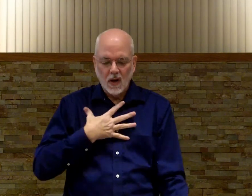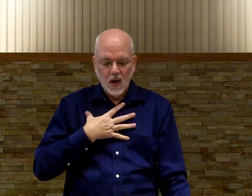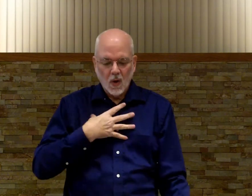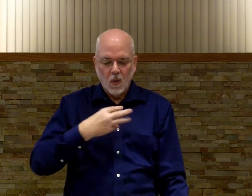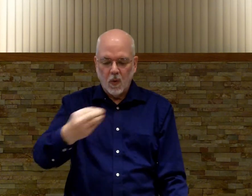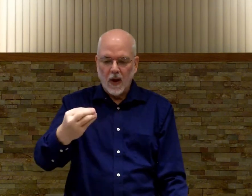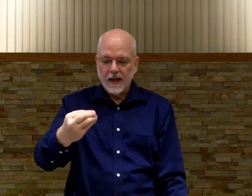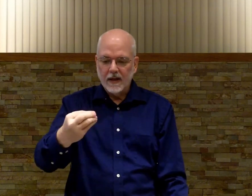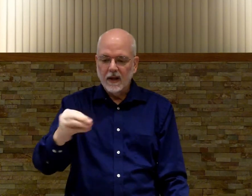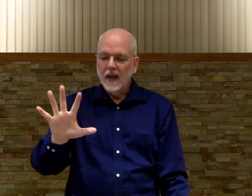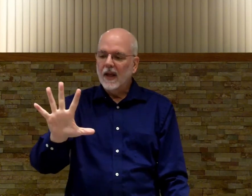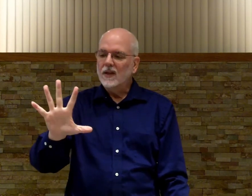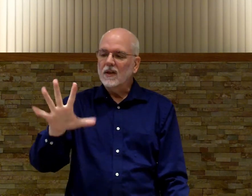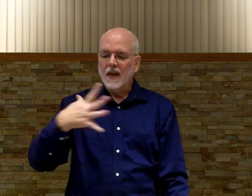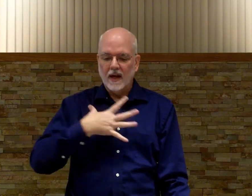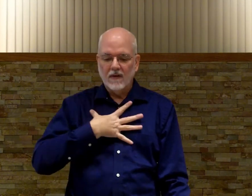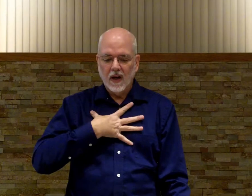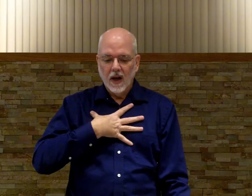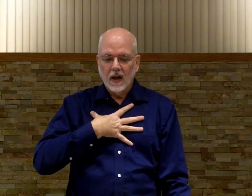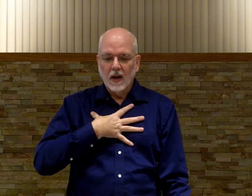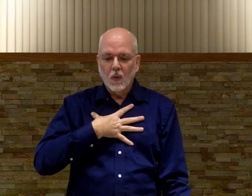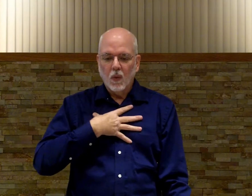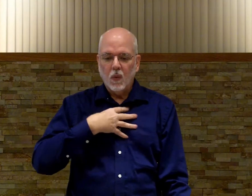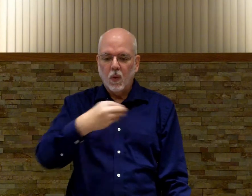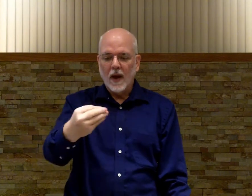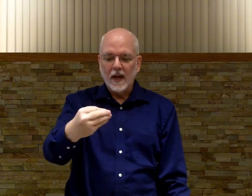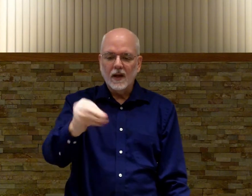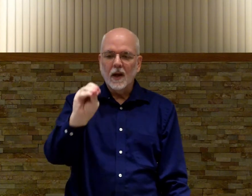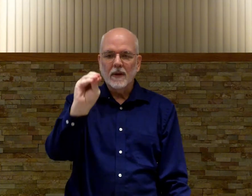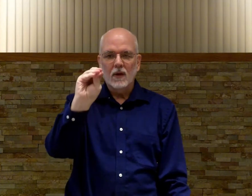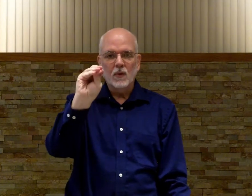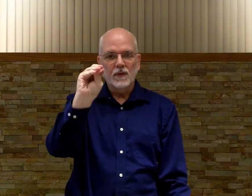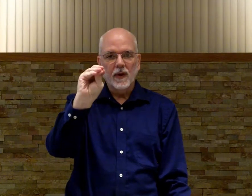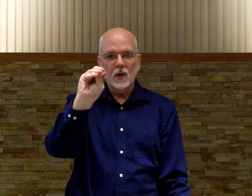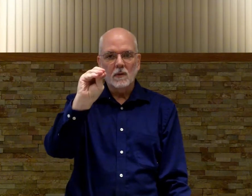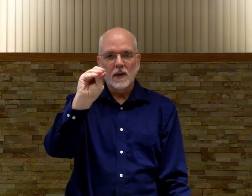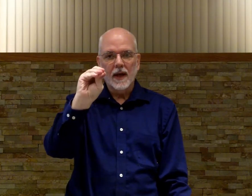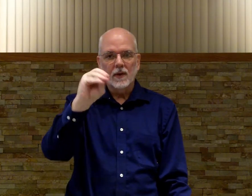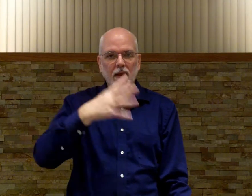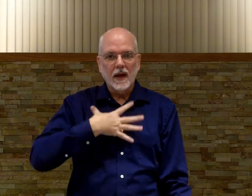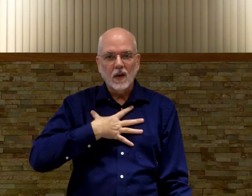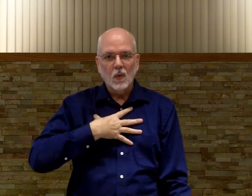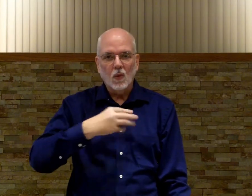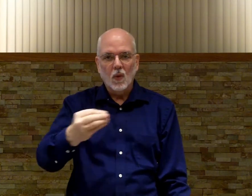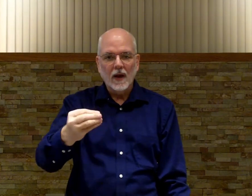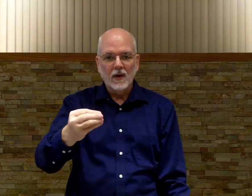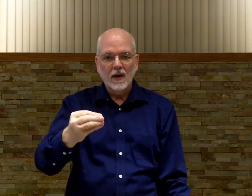whiter white it's kind of white and you come down with your finger all together like that whiter